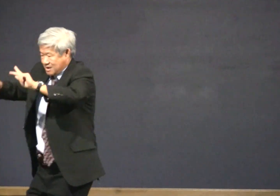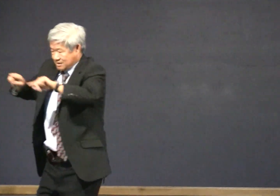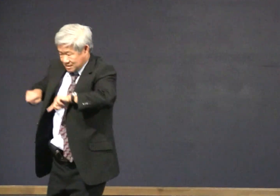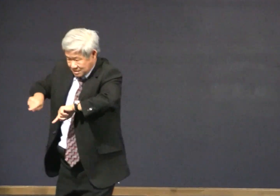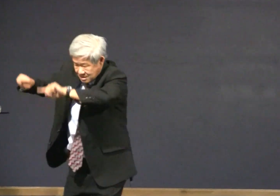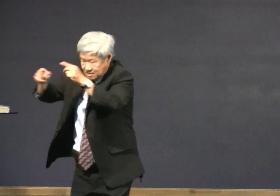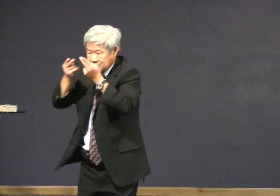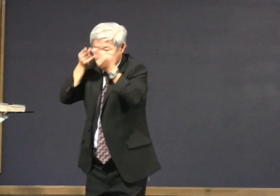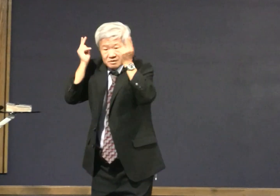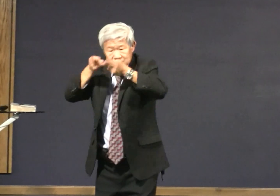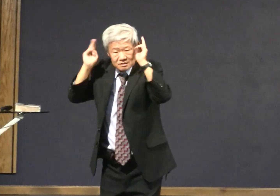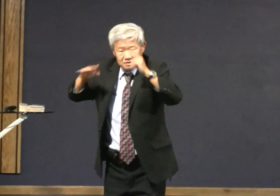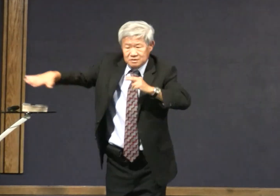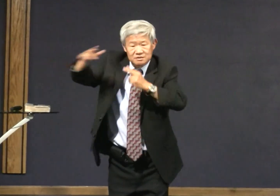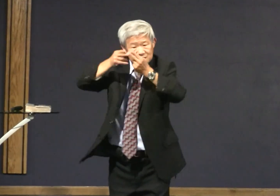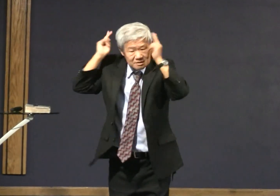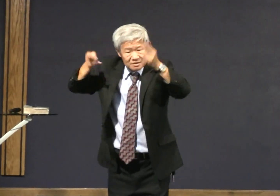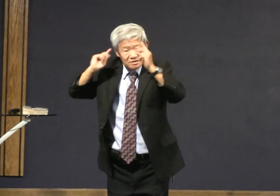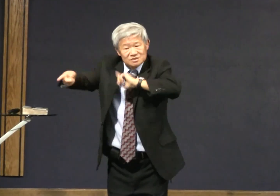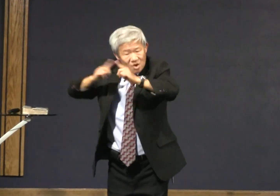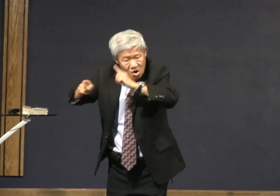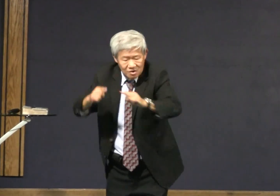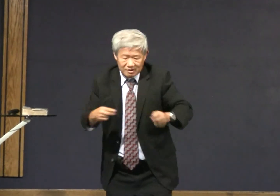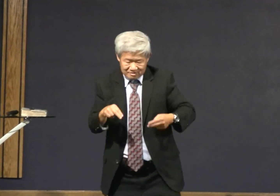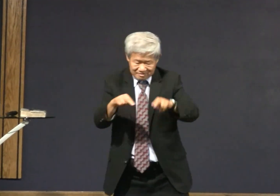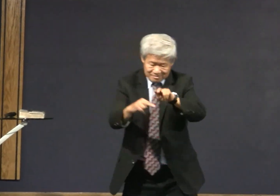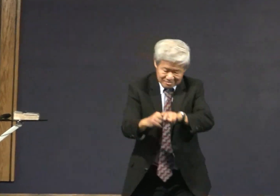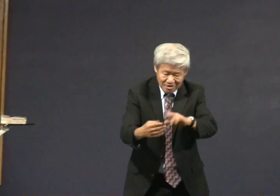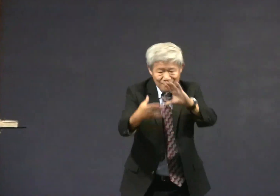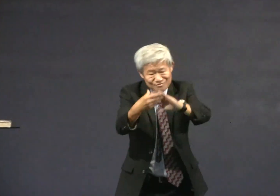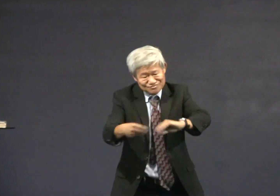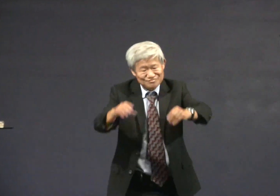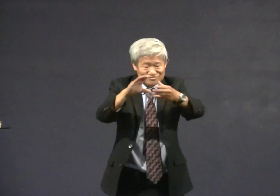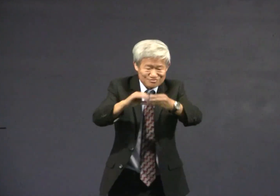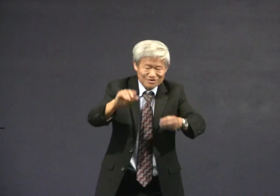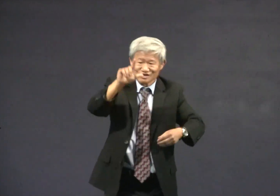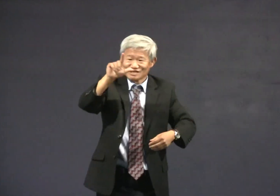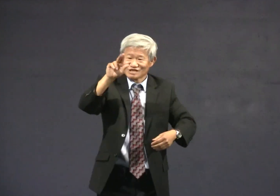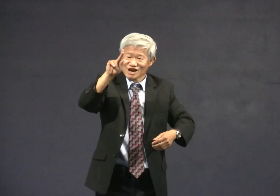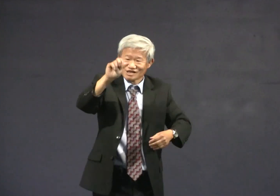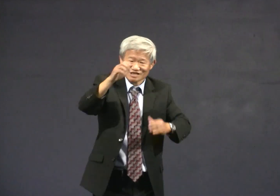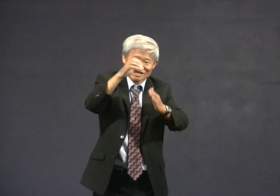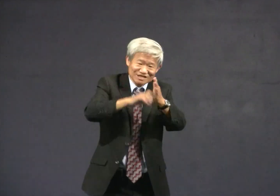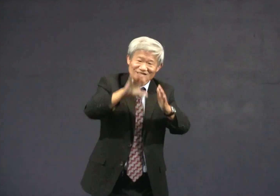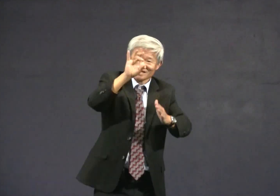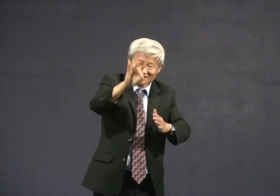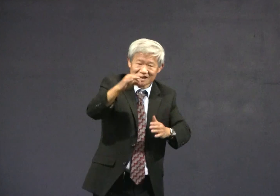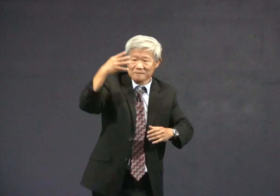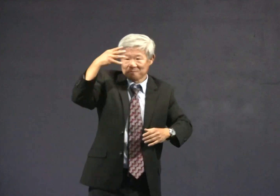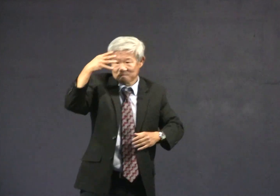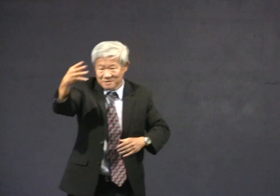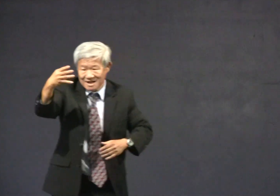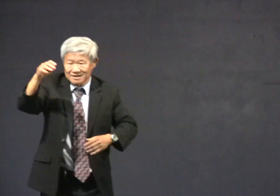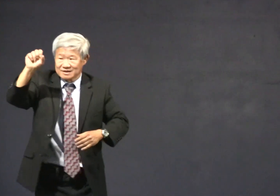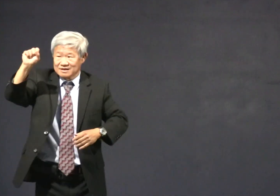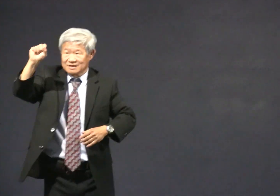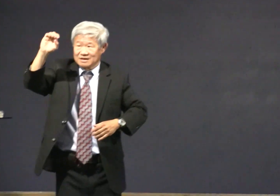Spread the gospel to people on Halloween. Use Halloween to tell